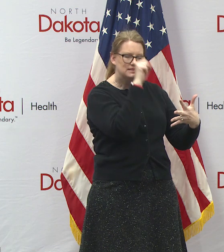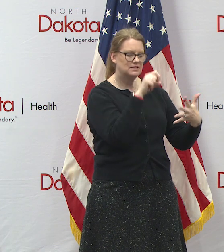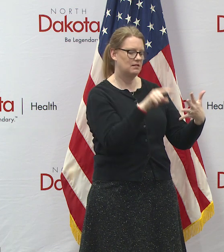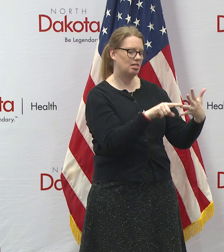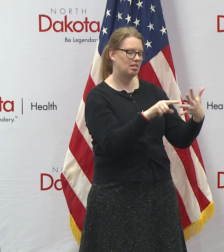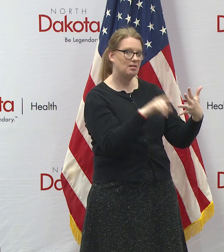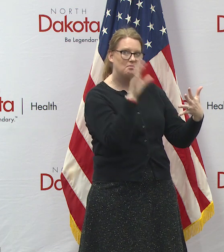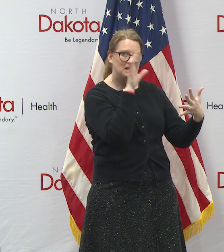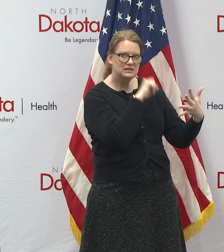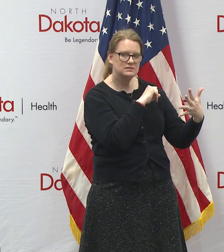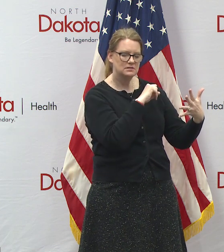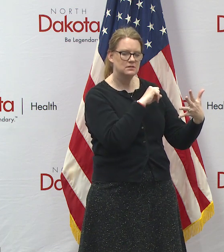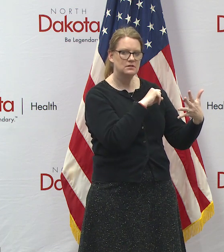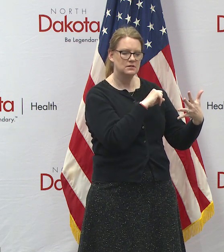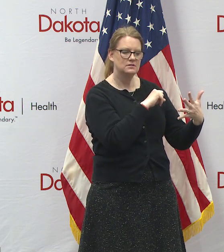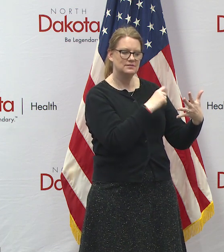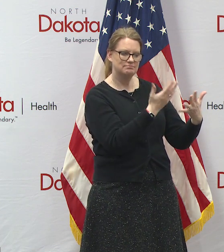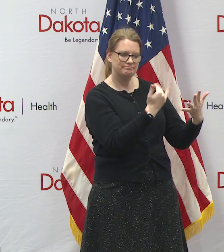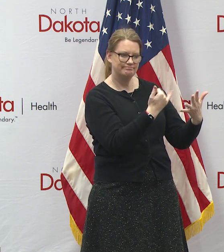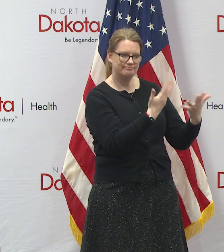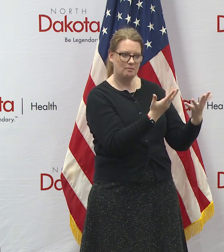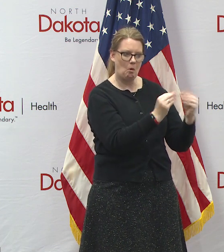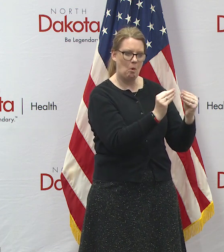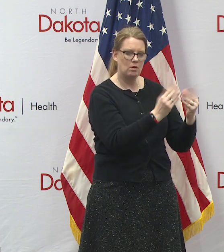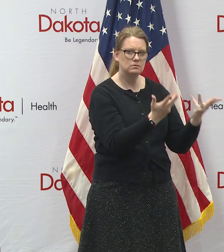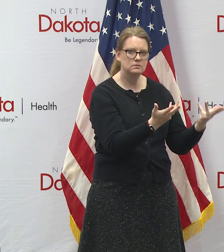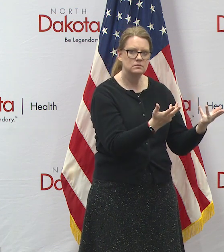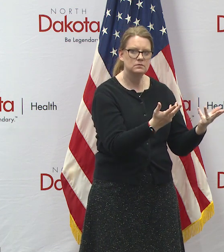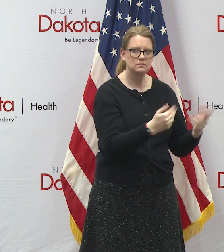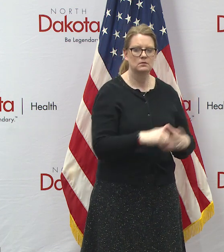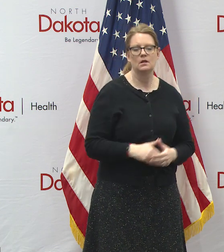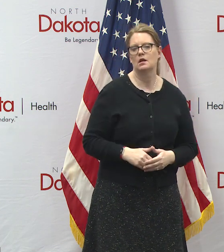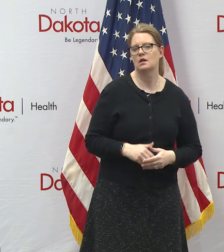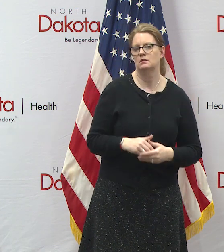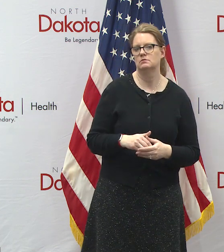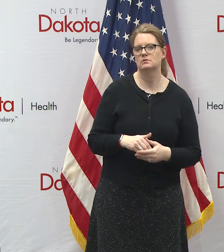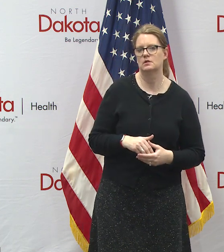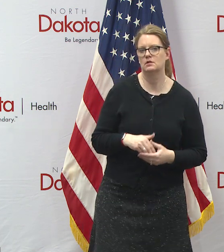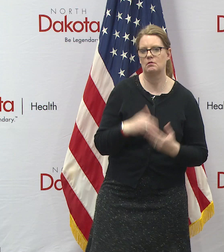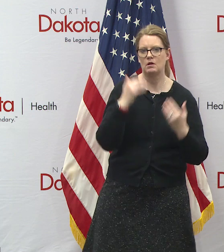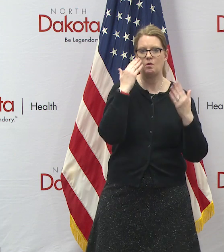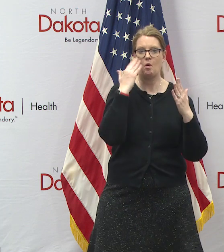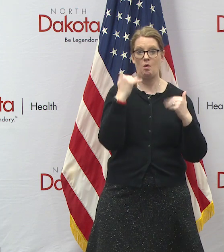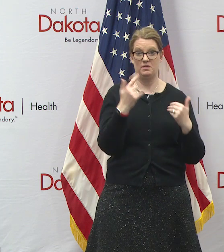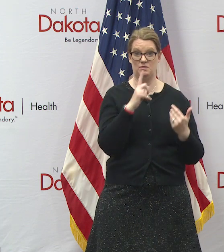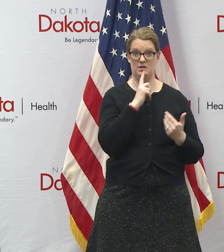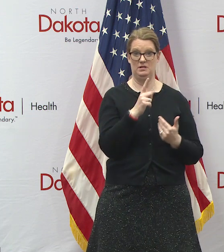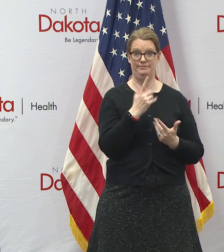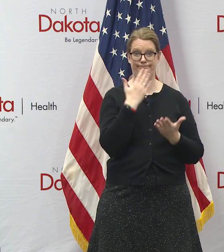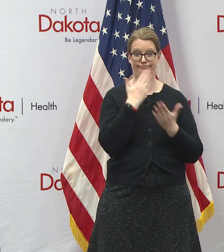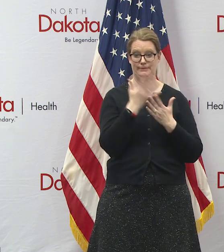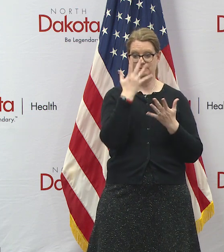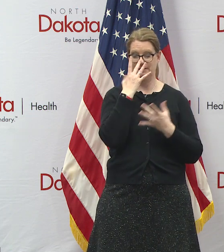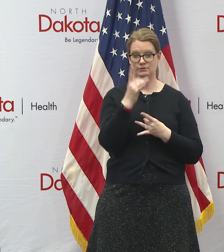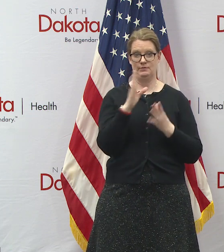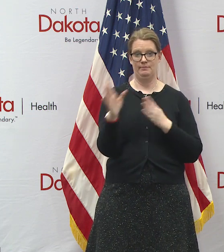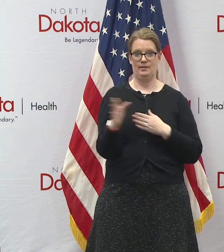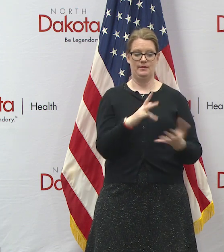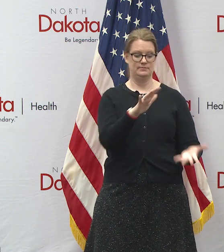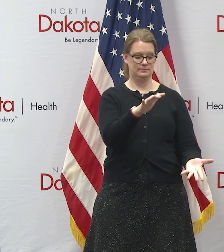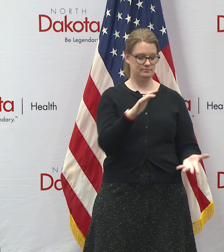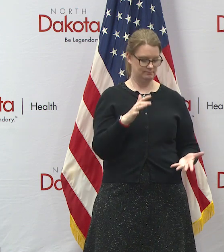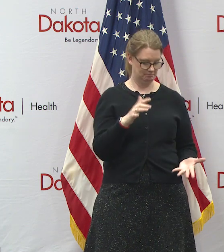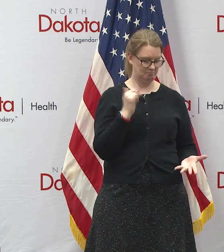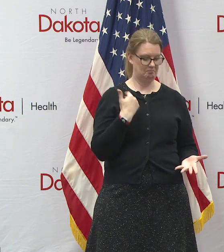to fill those in uh and then hopefully we'll be uh you know seeing a a set of some really good interesting plans and and